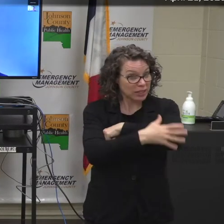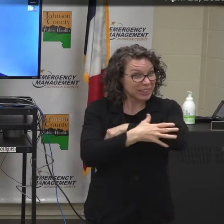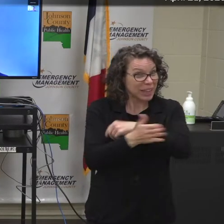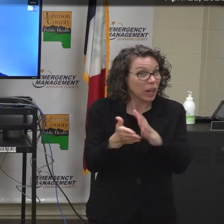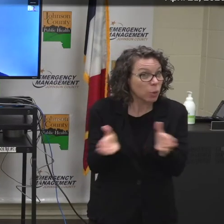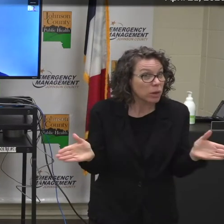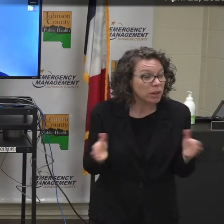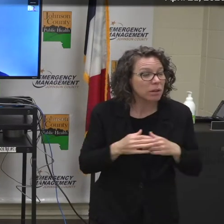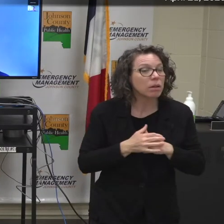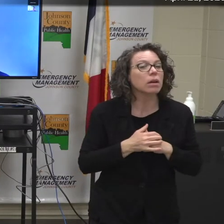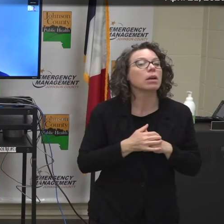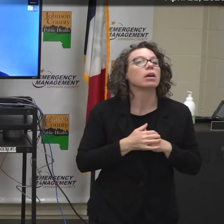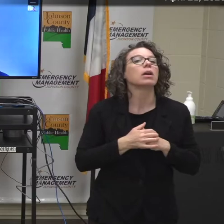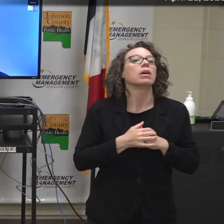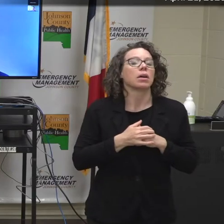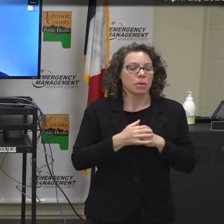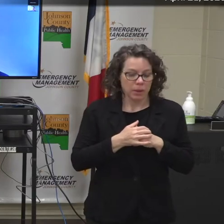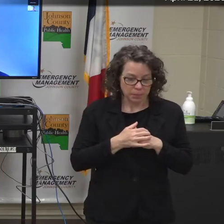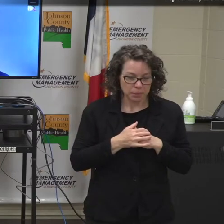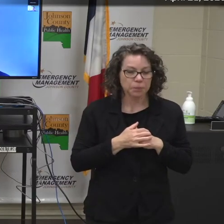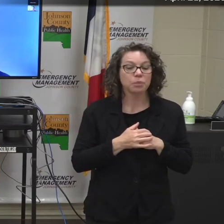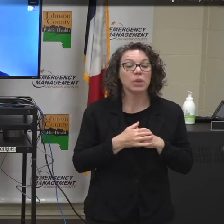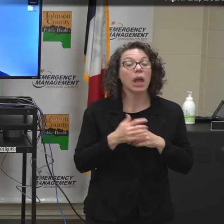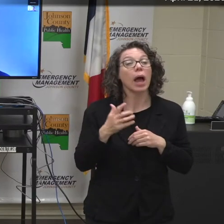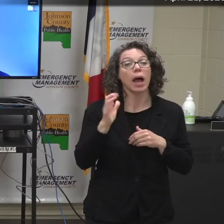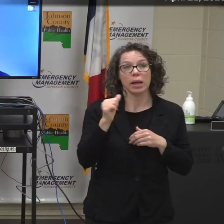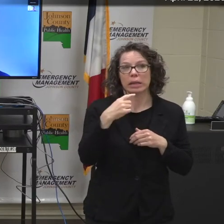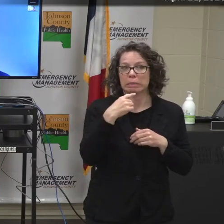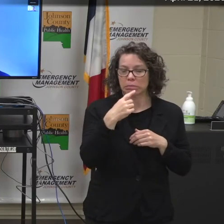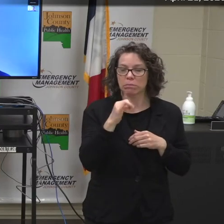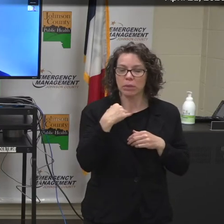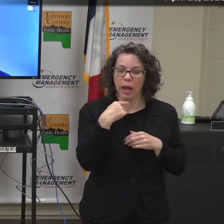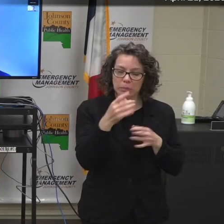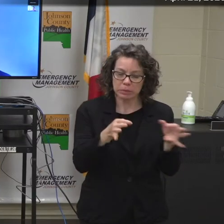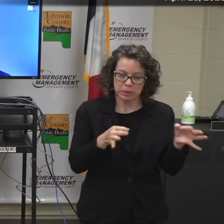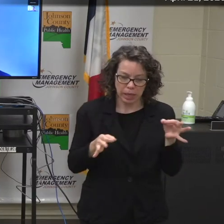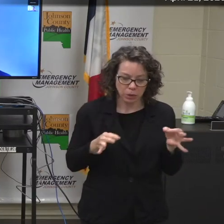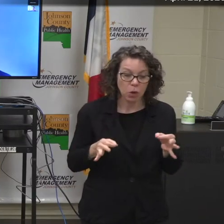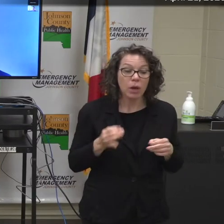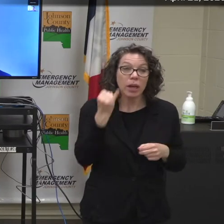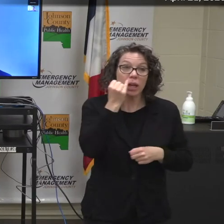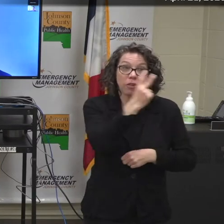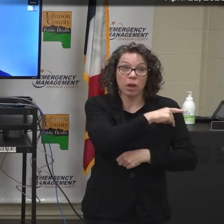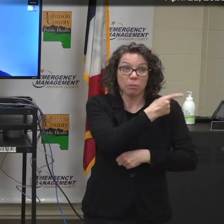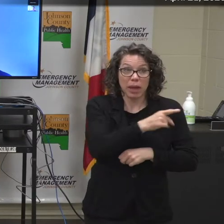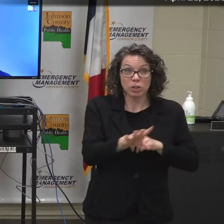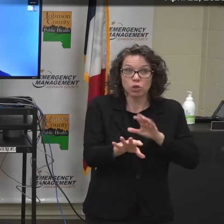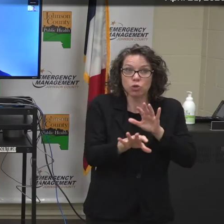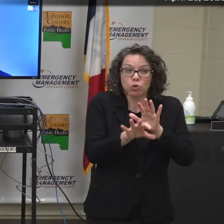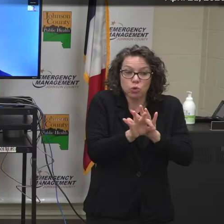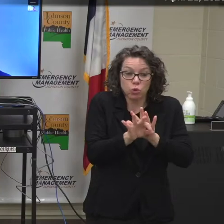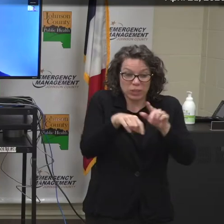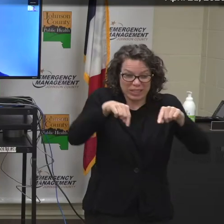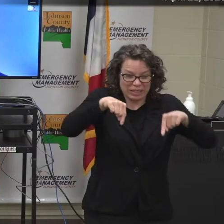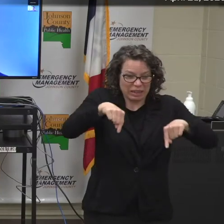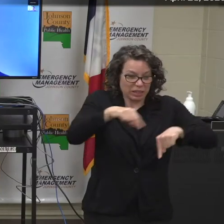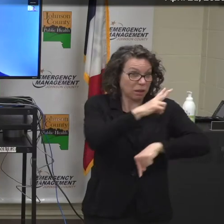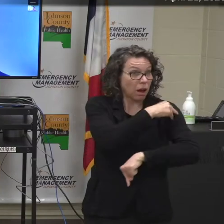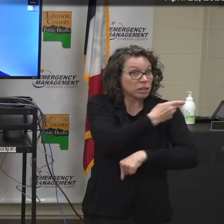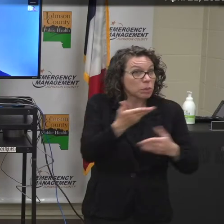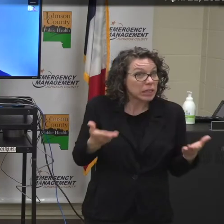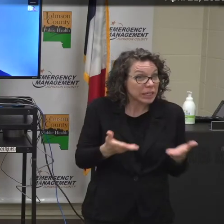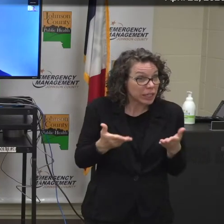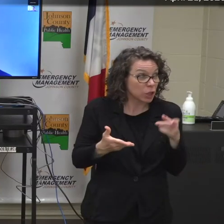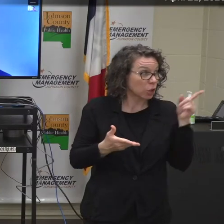What I can tell you is that patients choose to get their health care at the facility of their choice. And if those